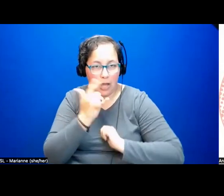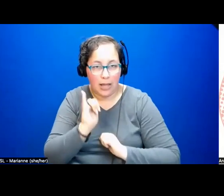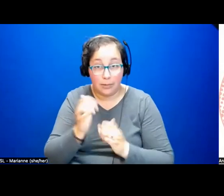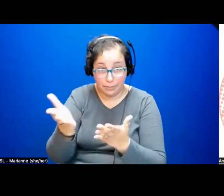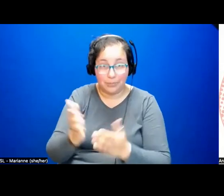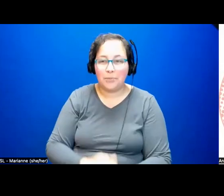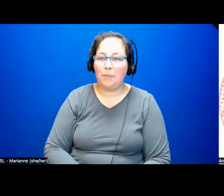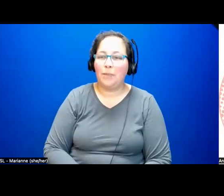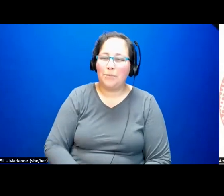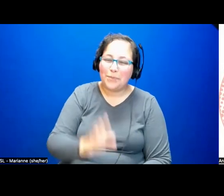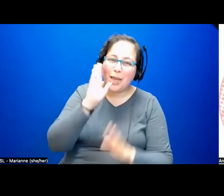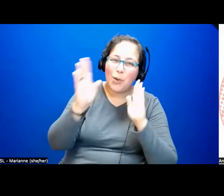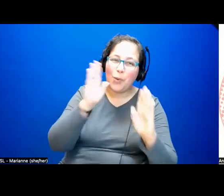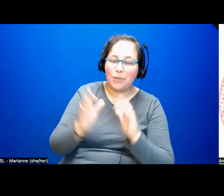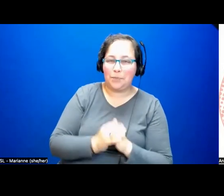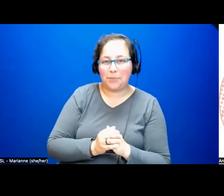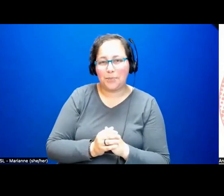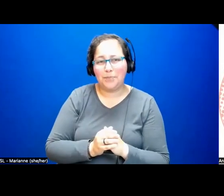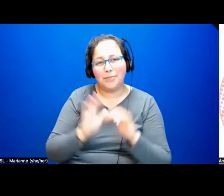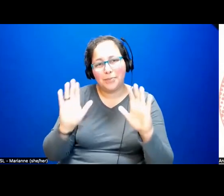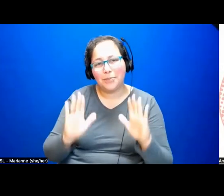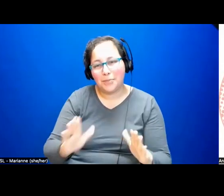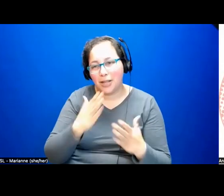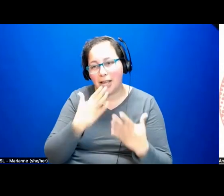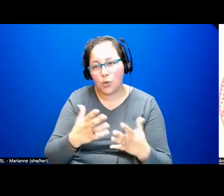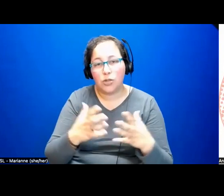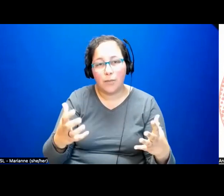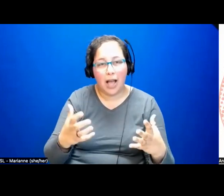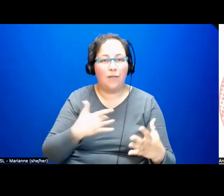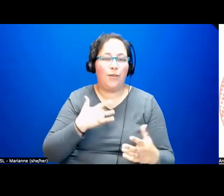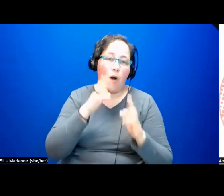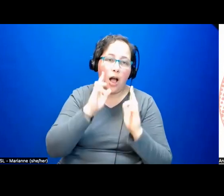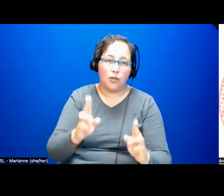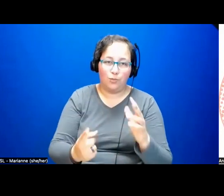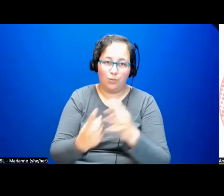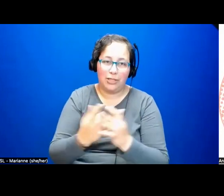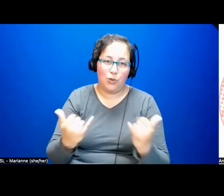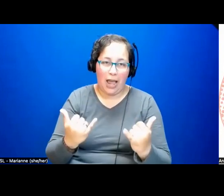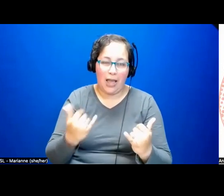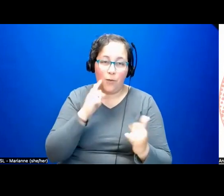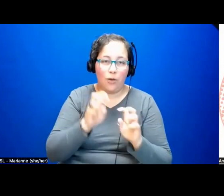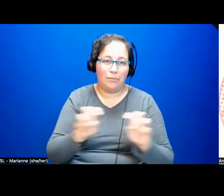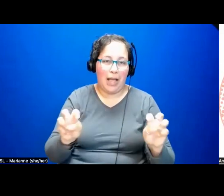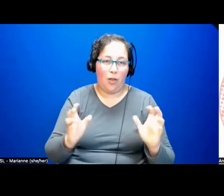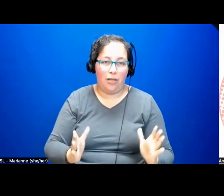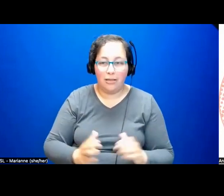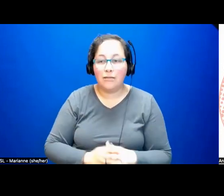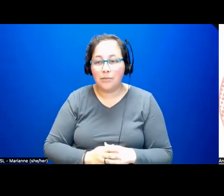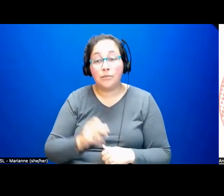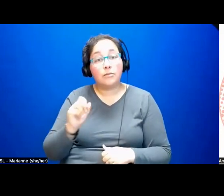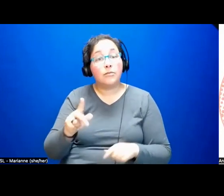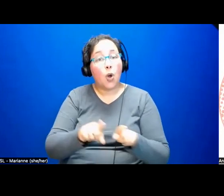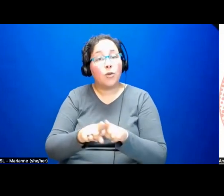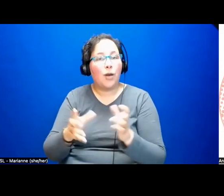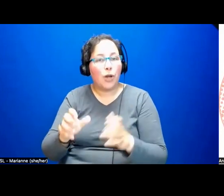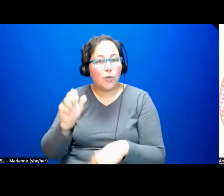Hello, everyone. It's an absolute pleasure and honor to be here today as part of this panel. I also want to give a